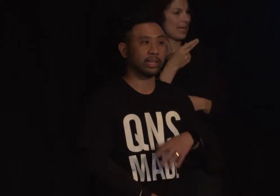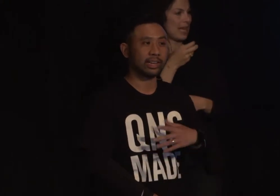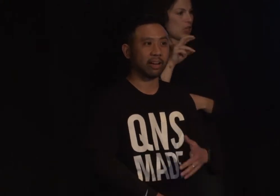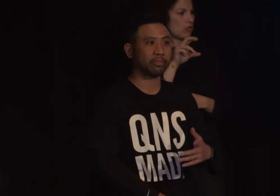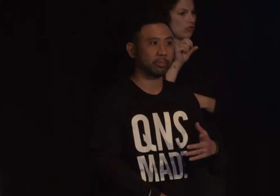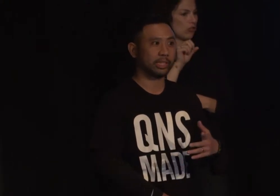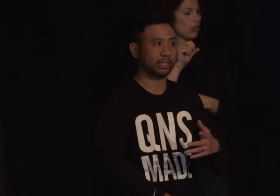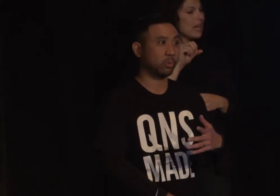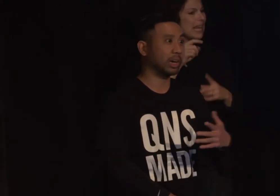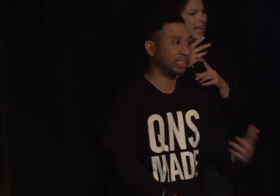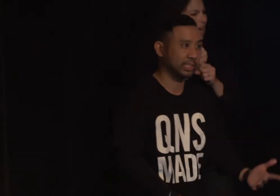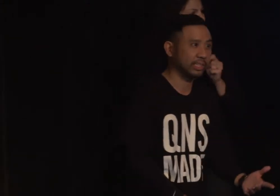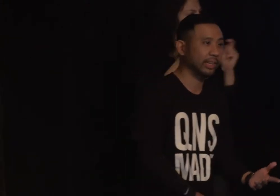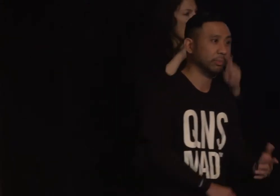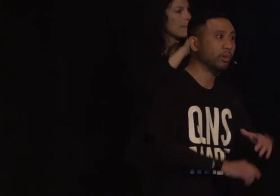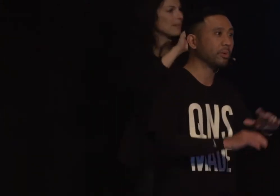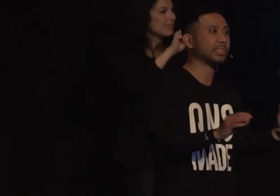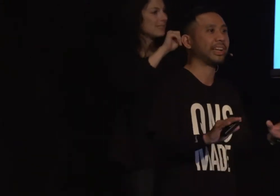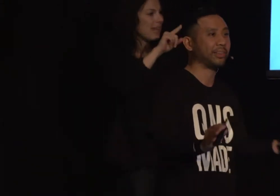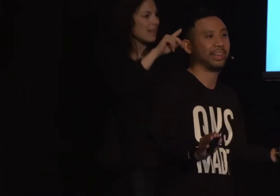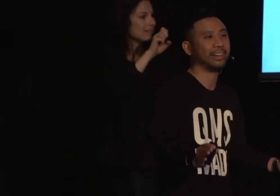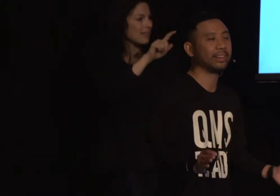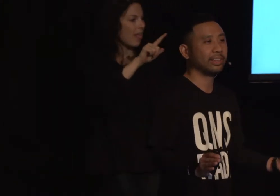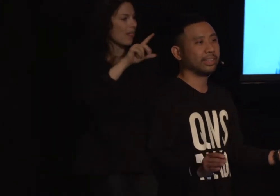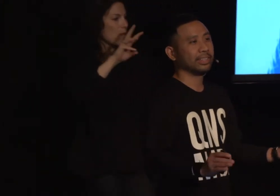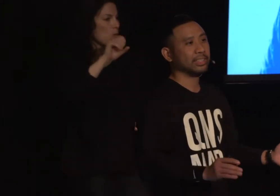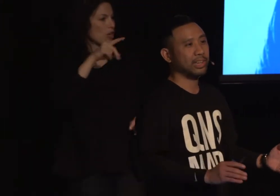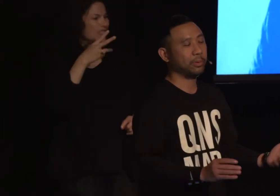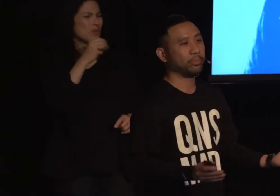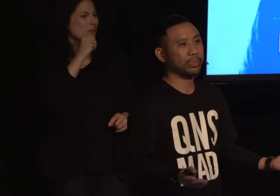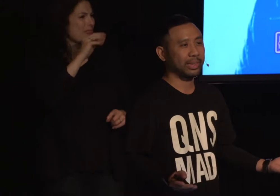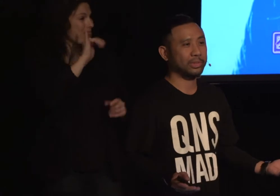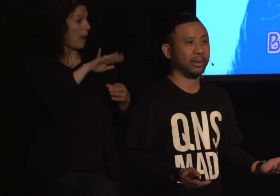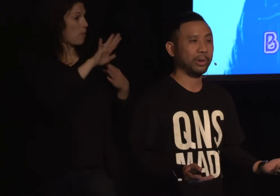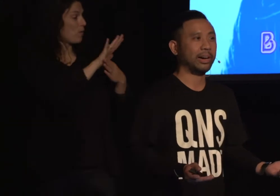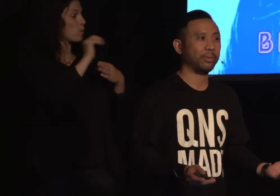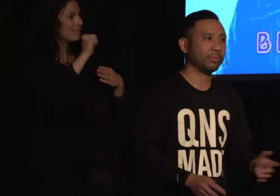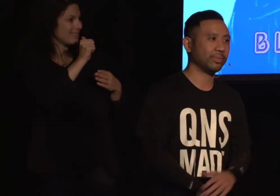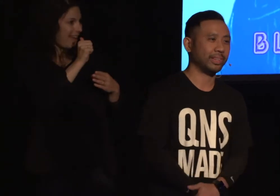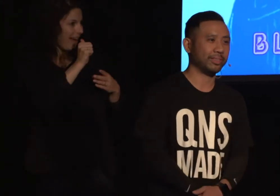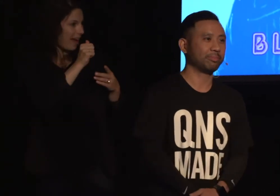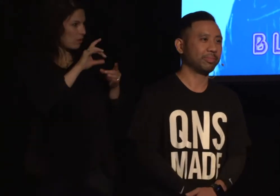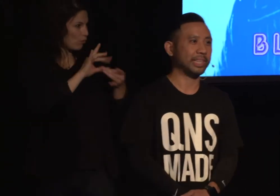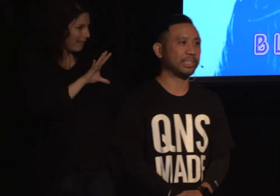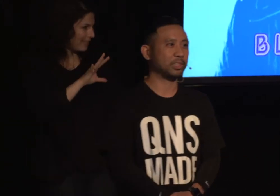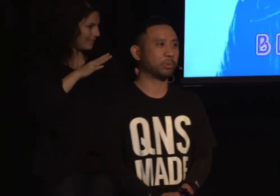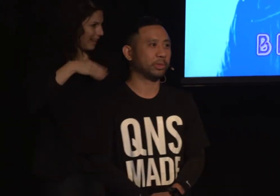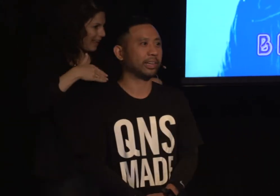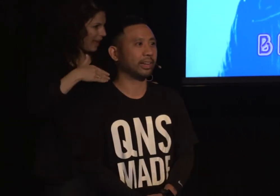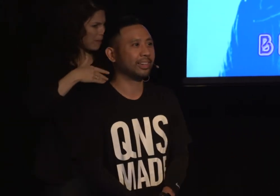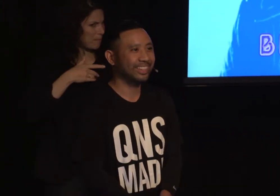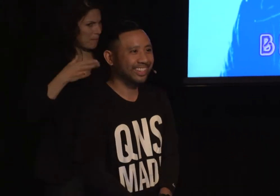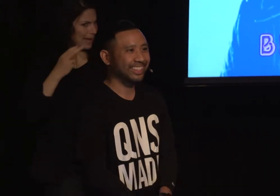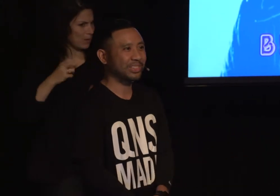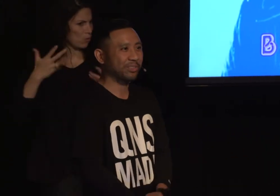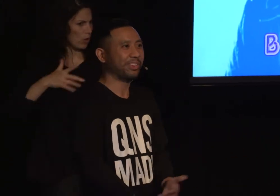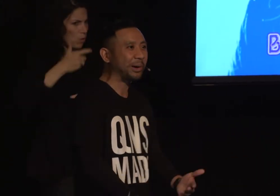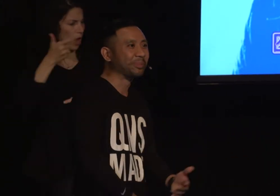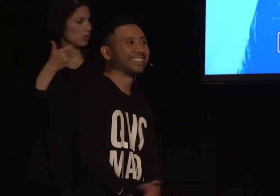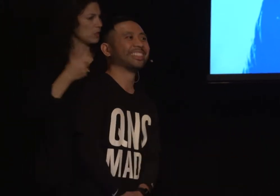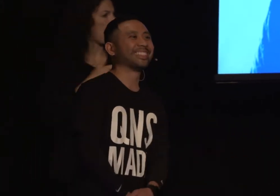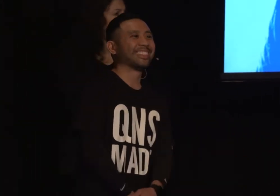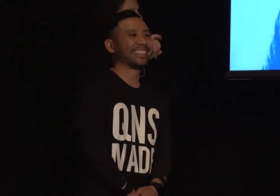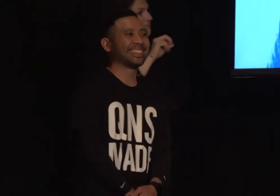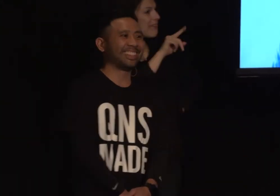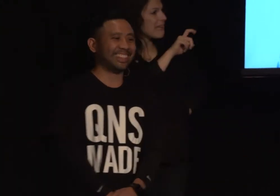later on he got from Denzel Washington. And the movie wasn't out yet. So I was like, wow. Like, Denzel's bootlegging his own